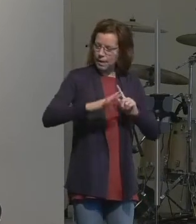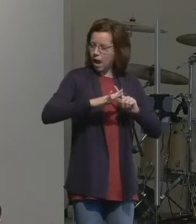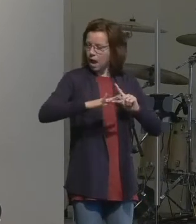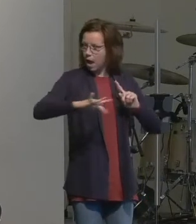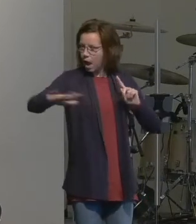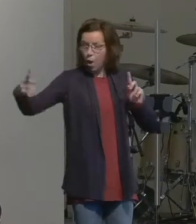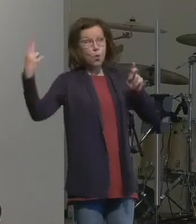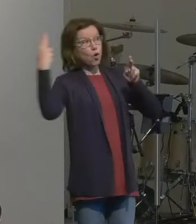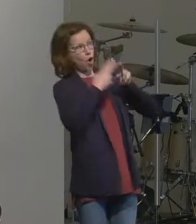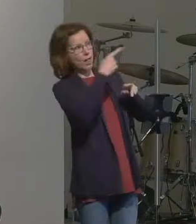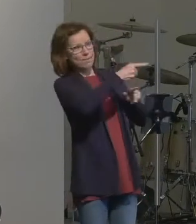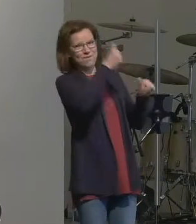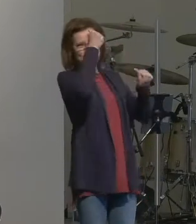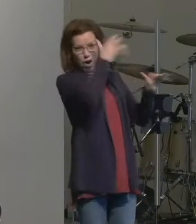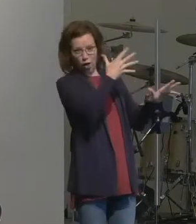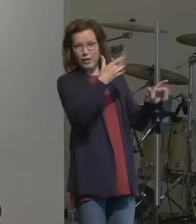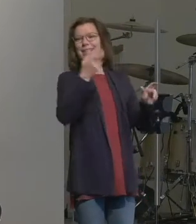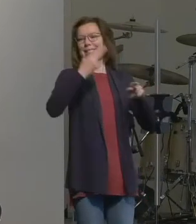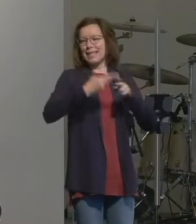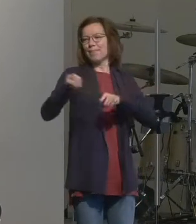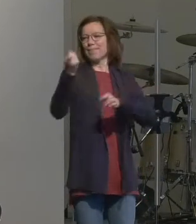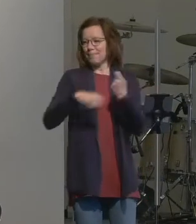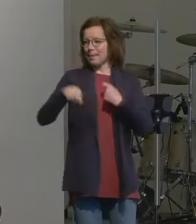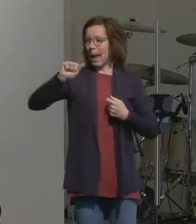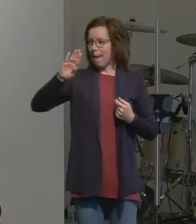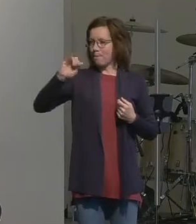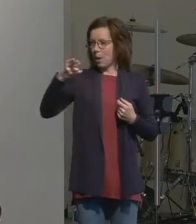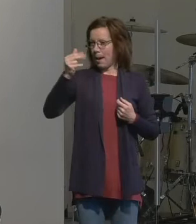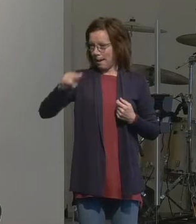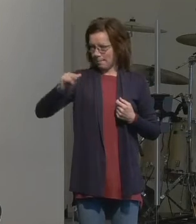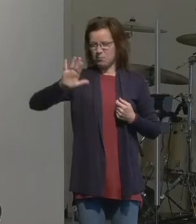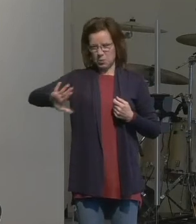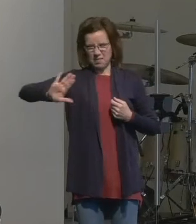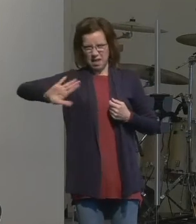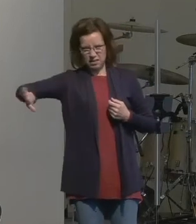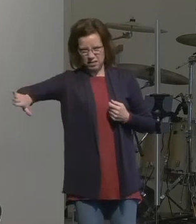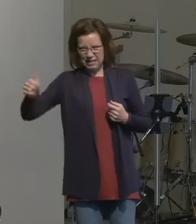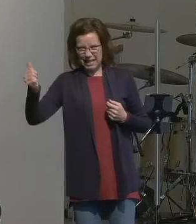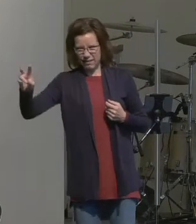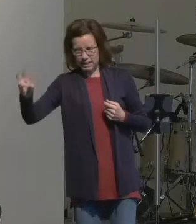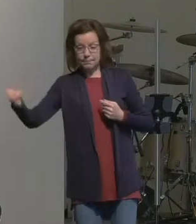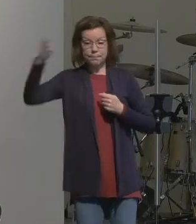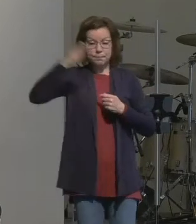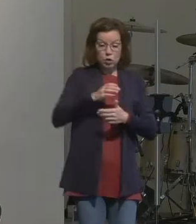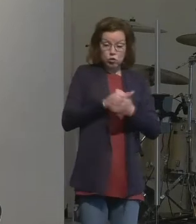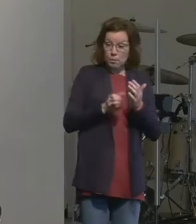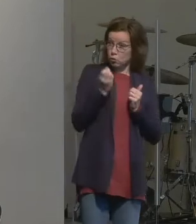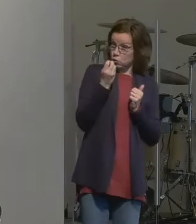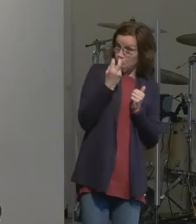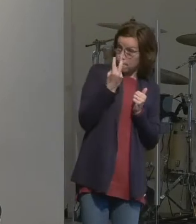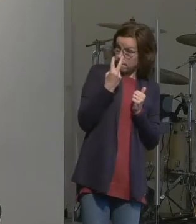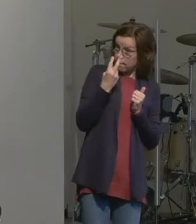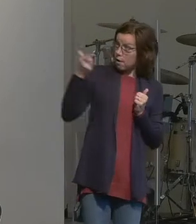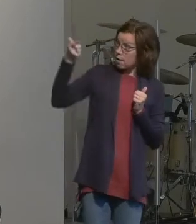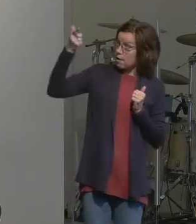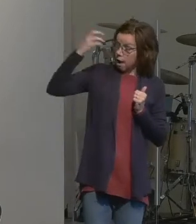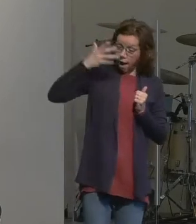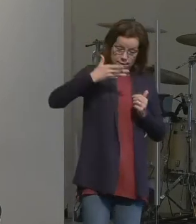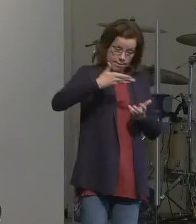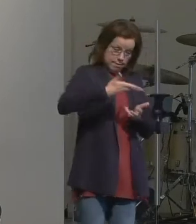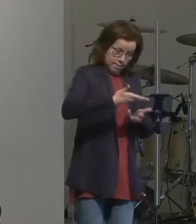But when we arrive in chapter 12, we see God engaging Abram in a way that he had not previously.